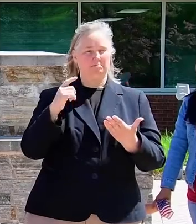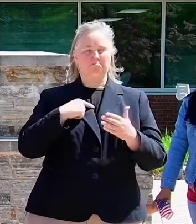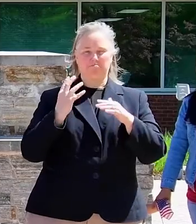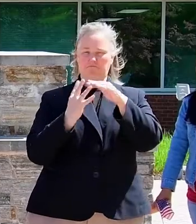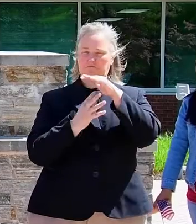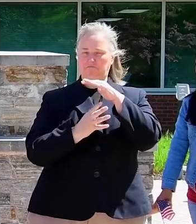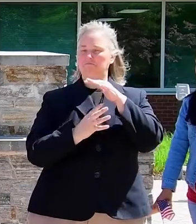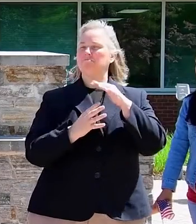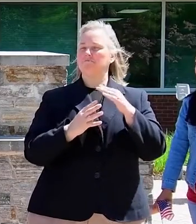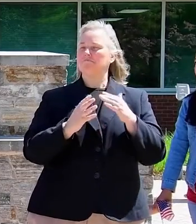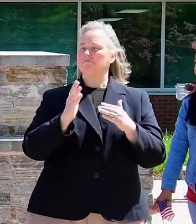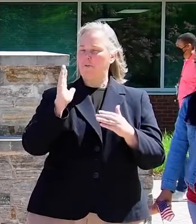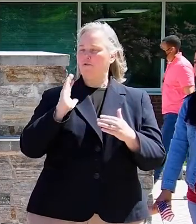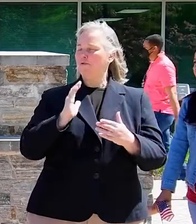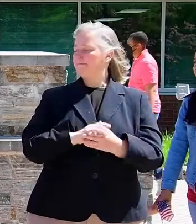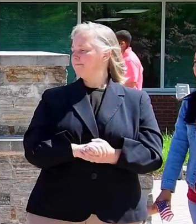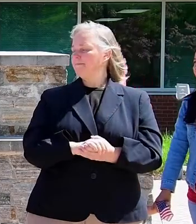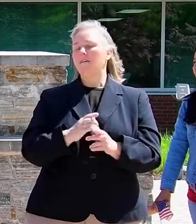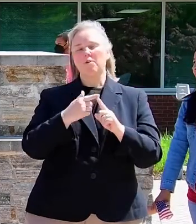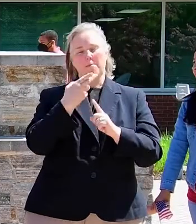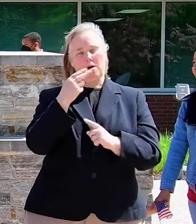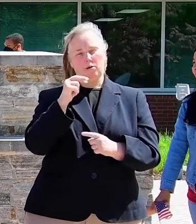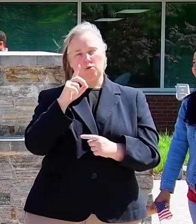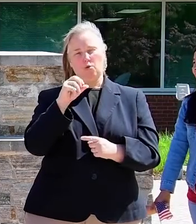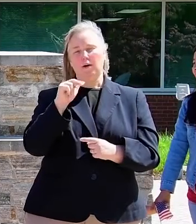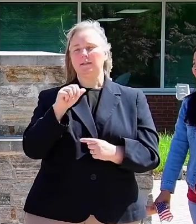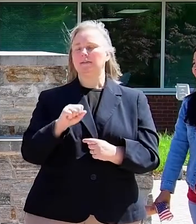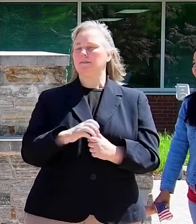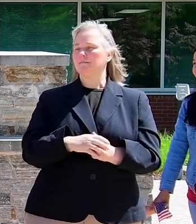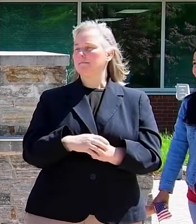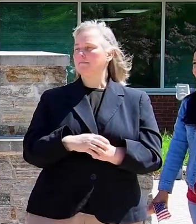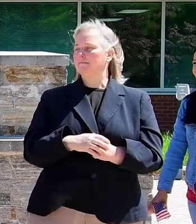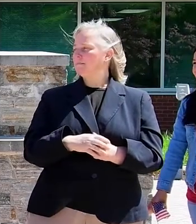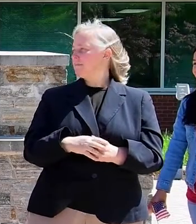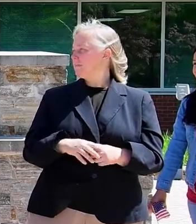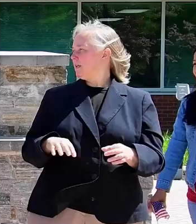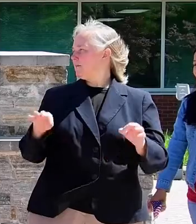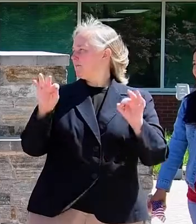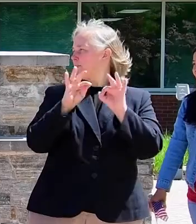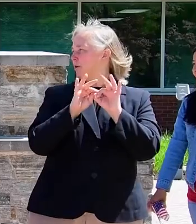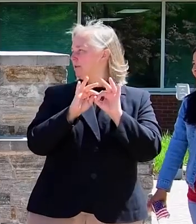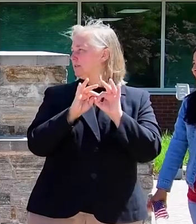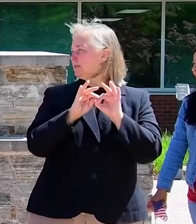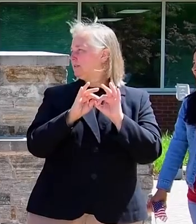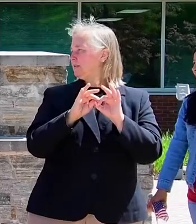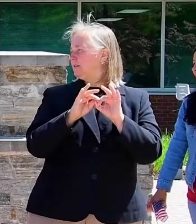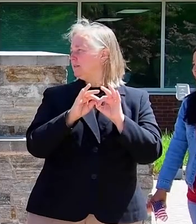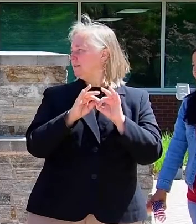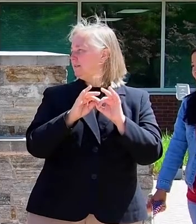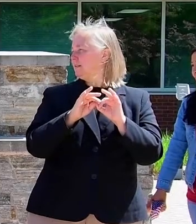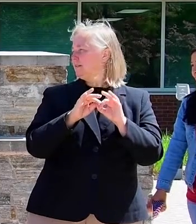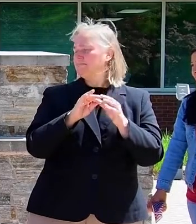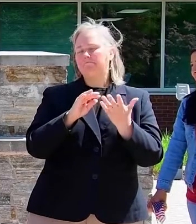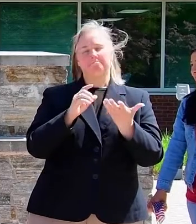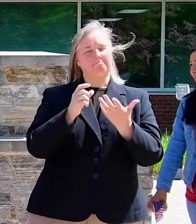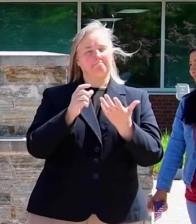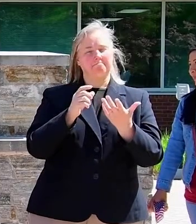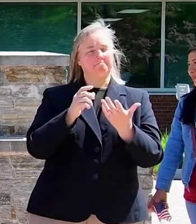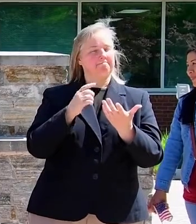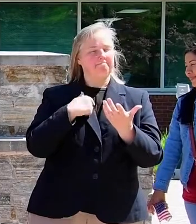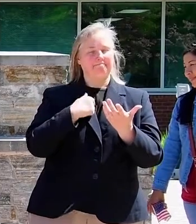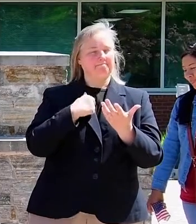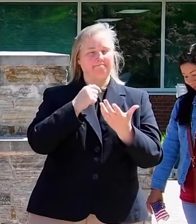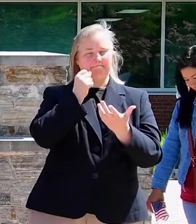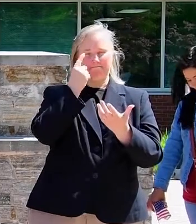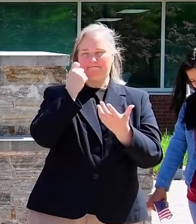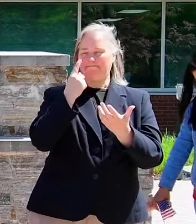indocumentated from Honduras. The most important thing is that I'm a mother. I have two girls, a 6-year-old and a 4